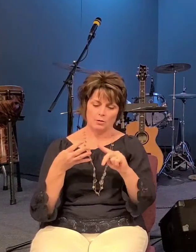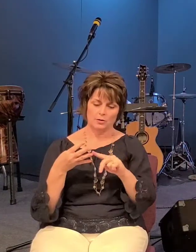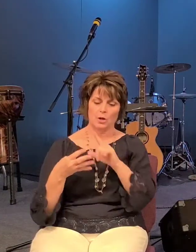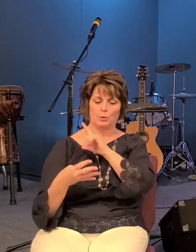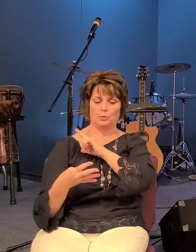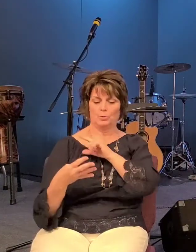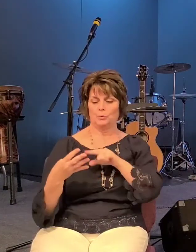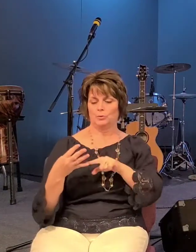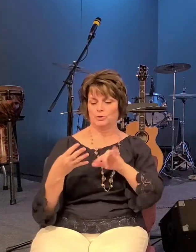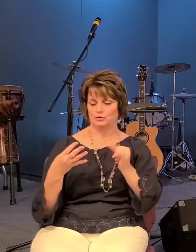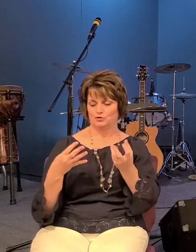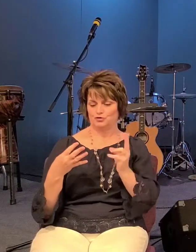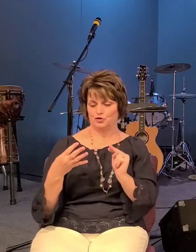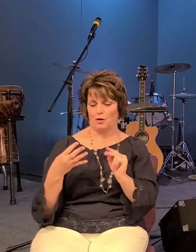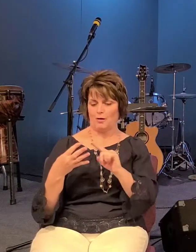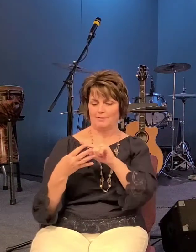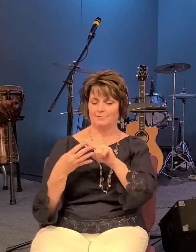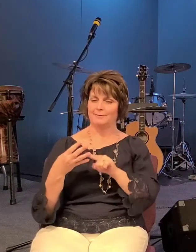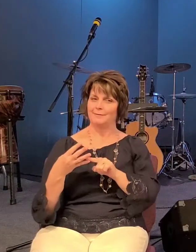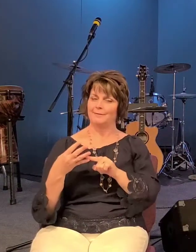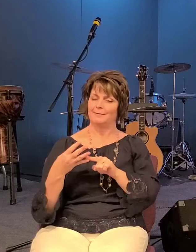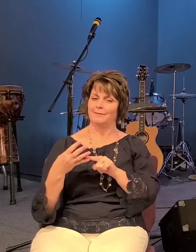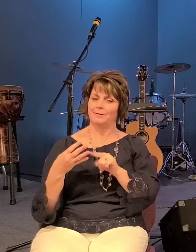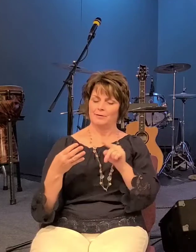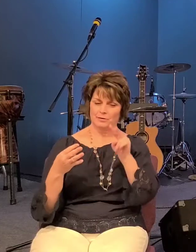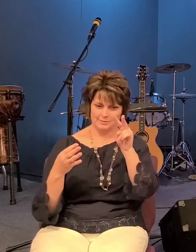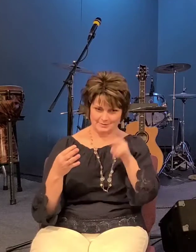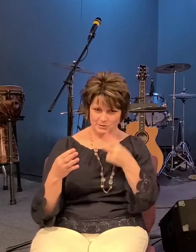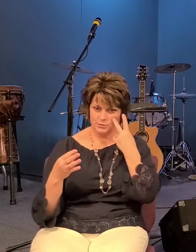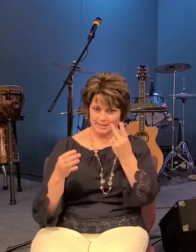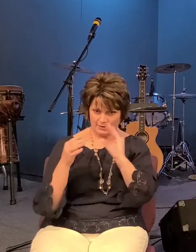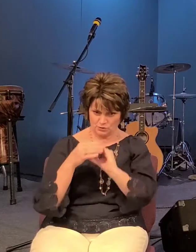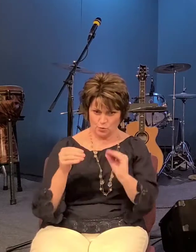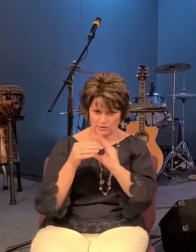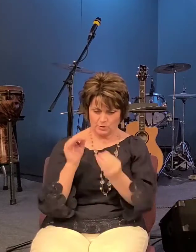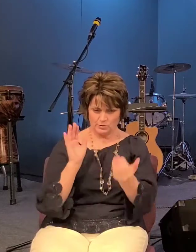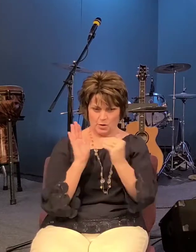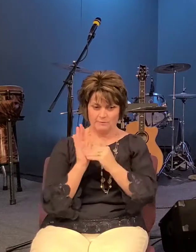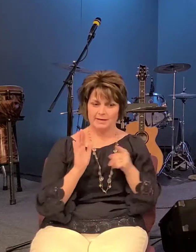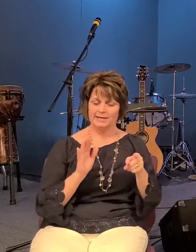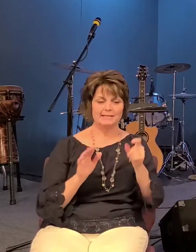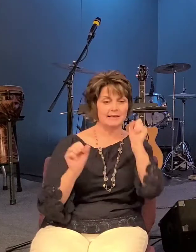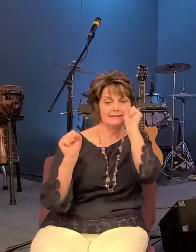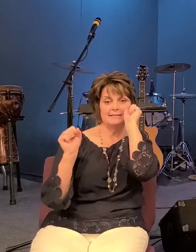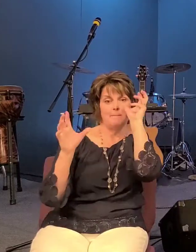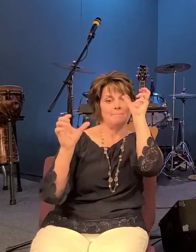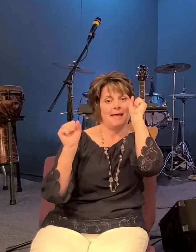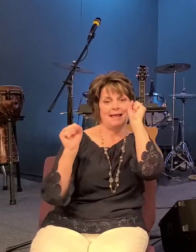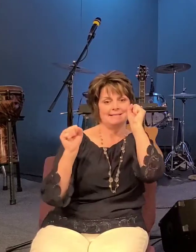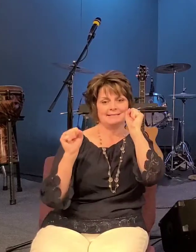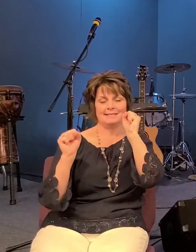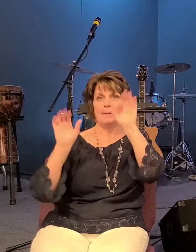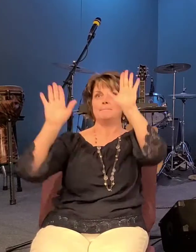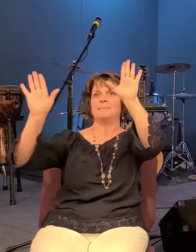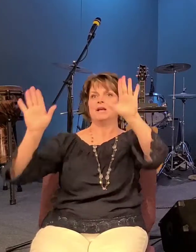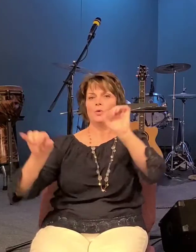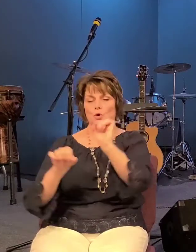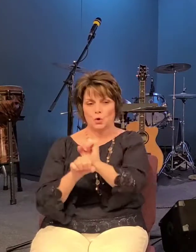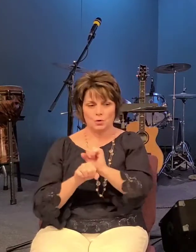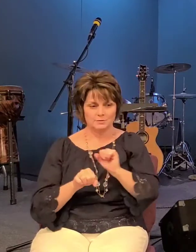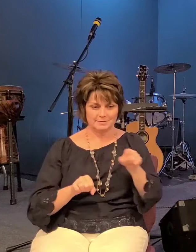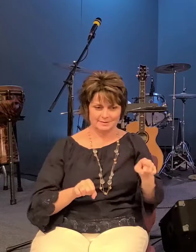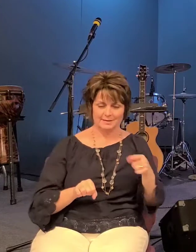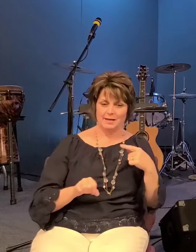as this reluctant celebrity he does these amazing things and he says don't tell anybody whenever